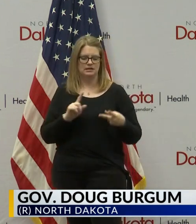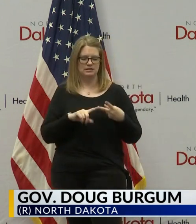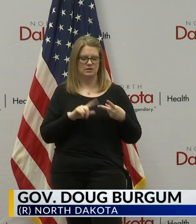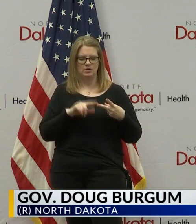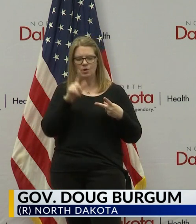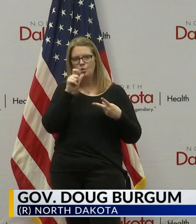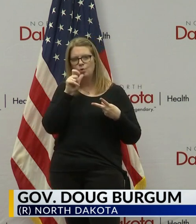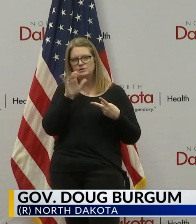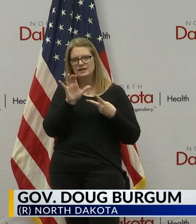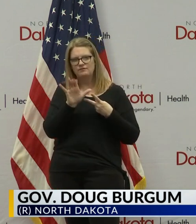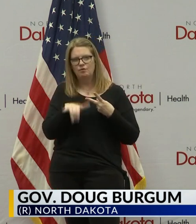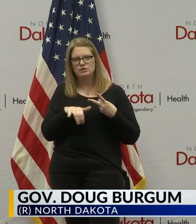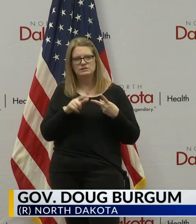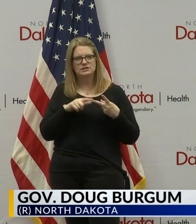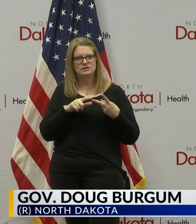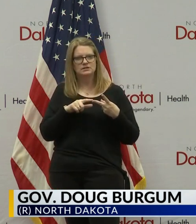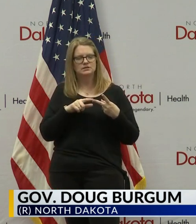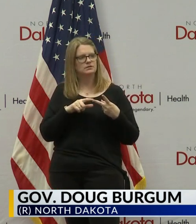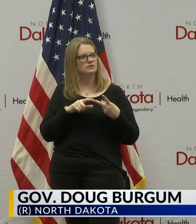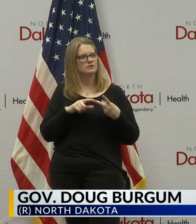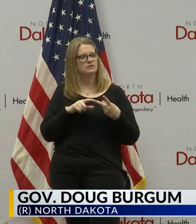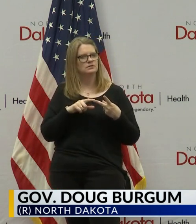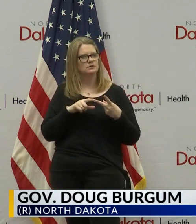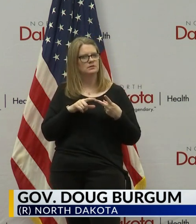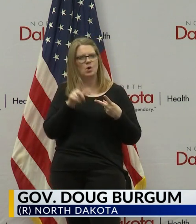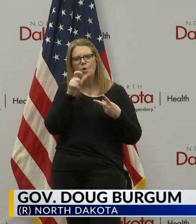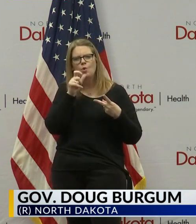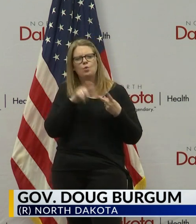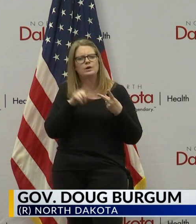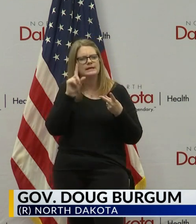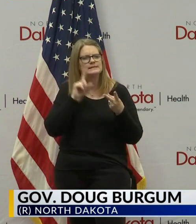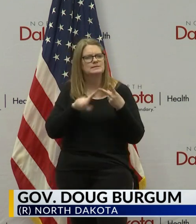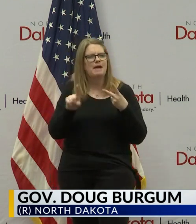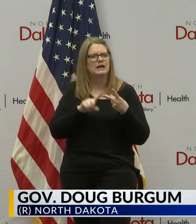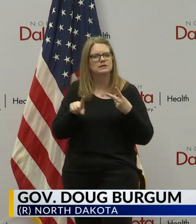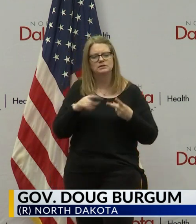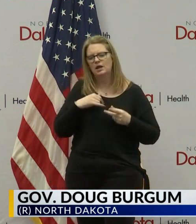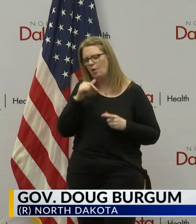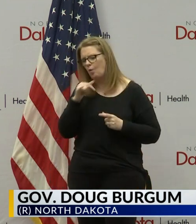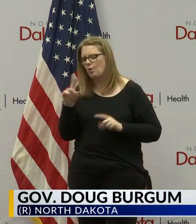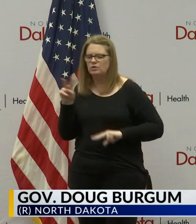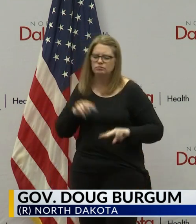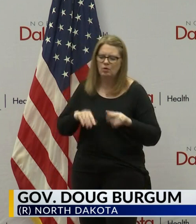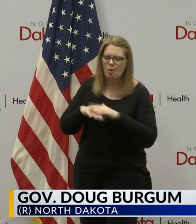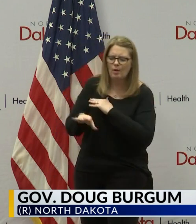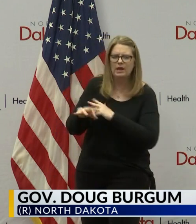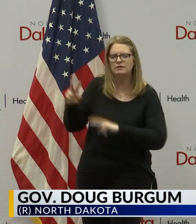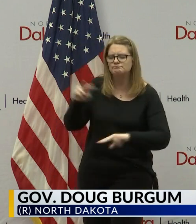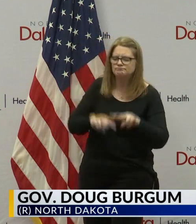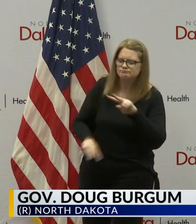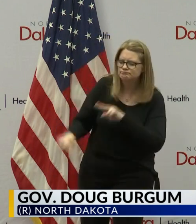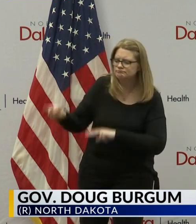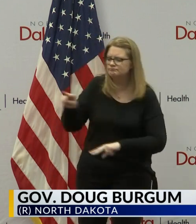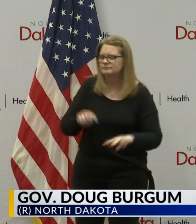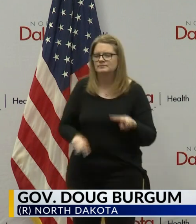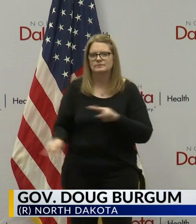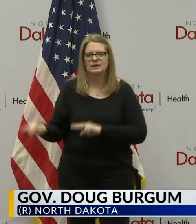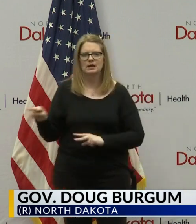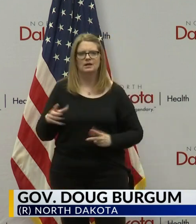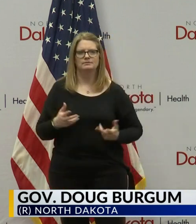enforcing, who might do or who would do inspections. And right now, again,